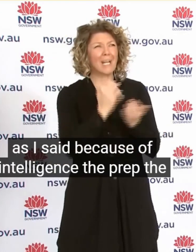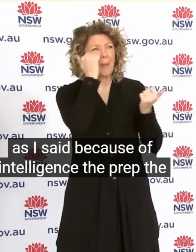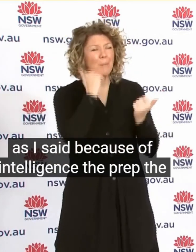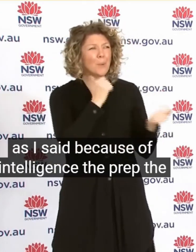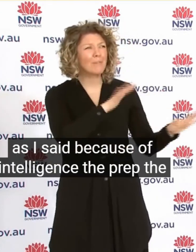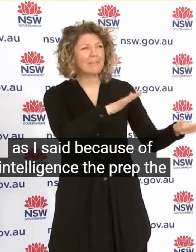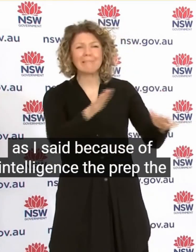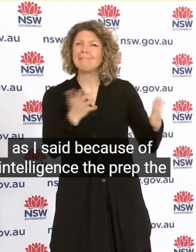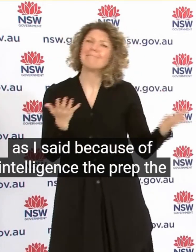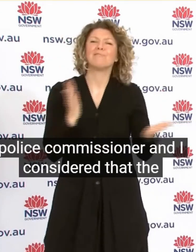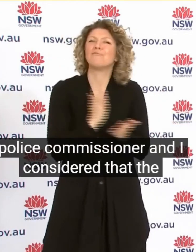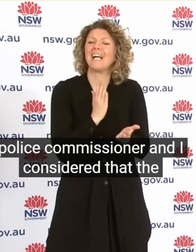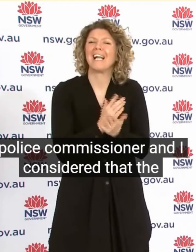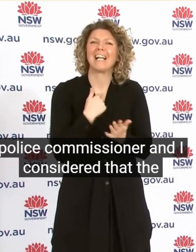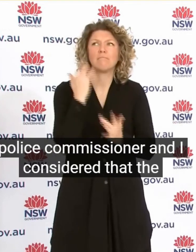Police Commissioner And I